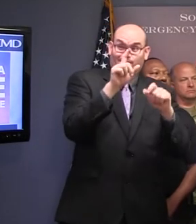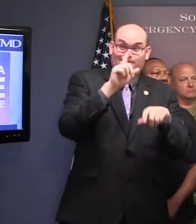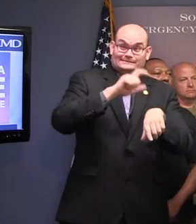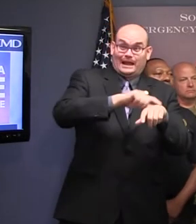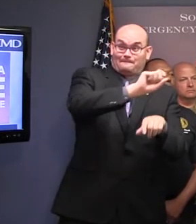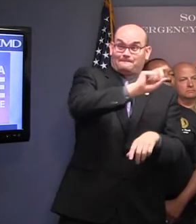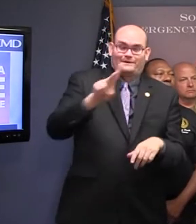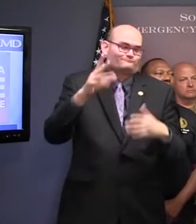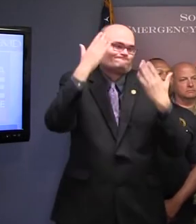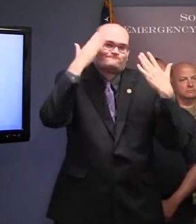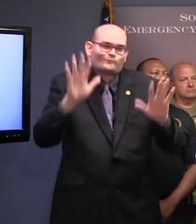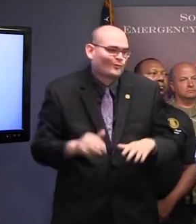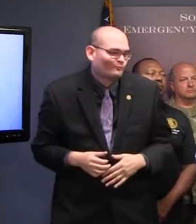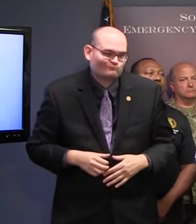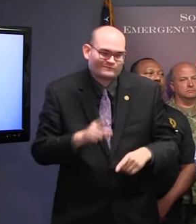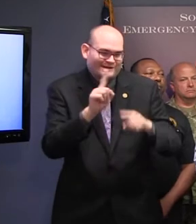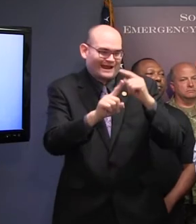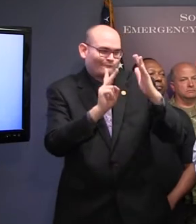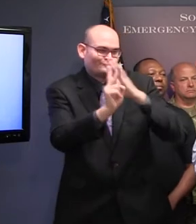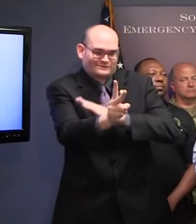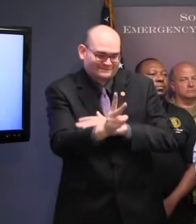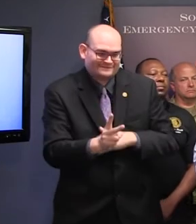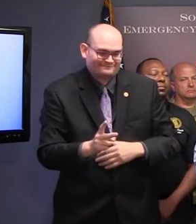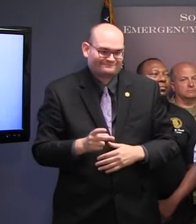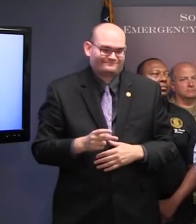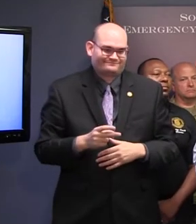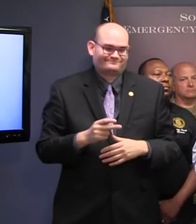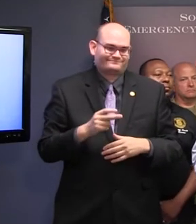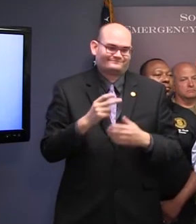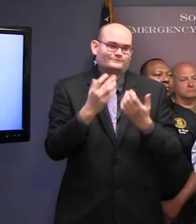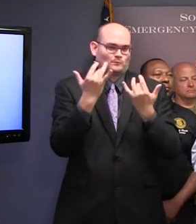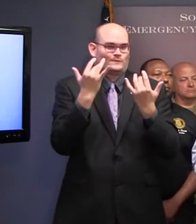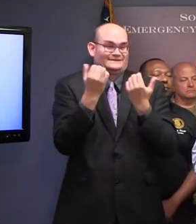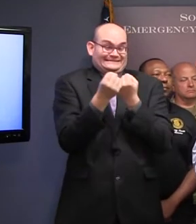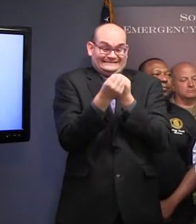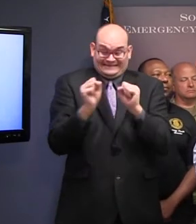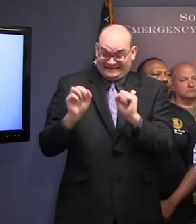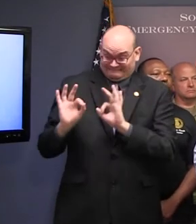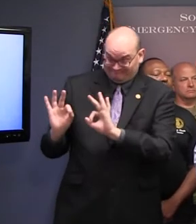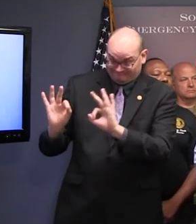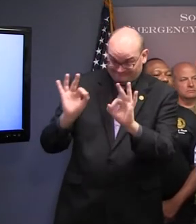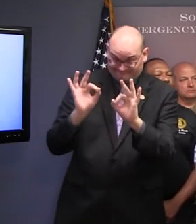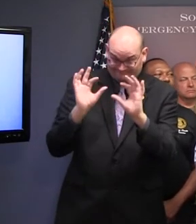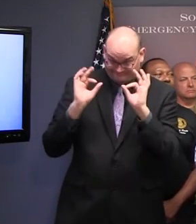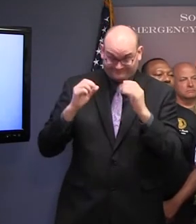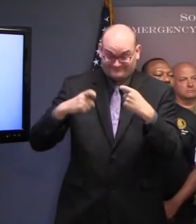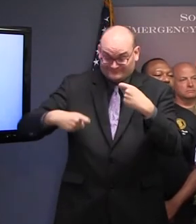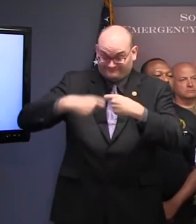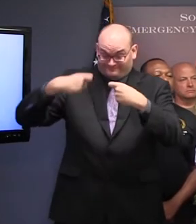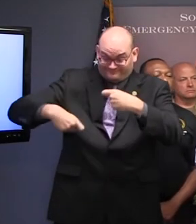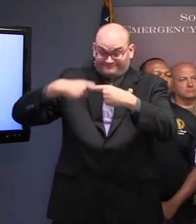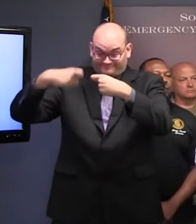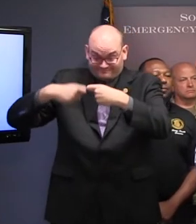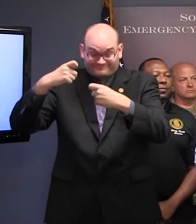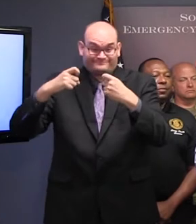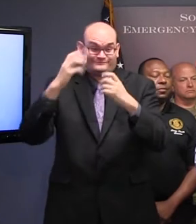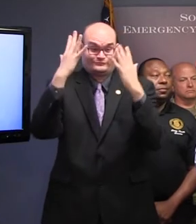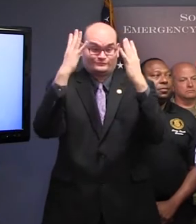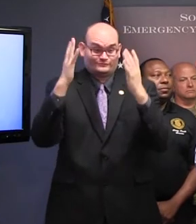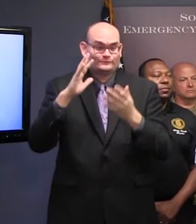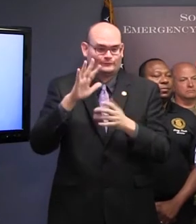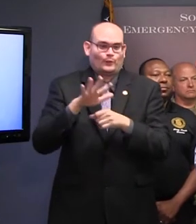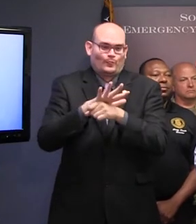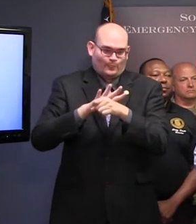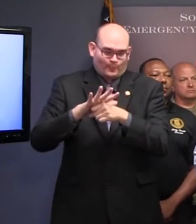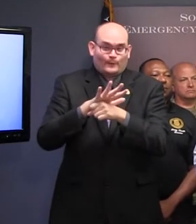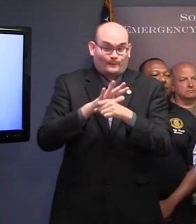declared safe to do so by the local authorities, and we will alert you to that as well, you will not be allowed to go